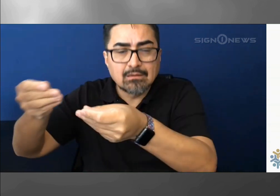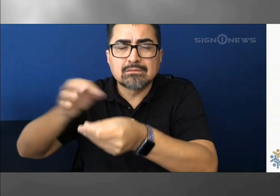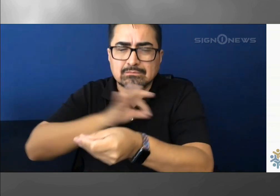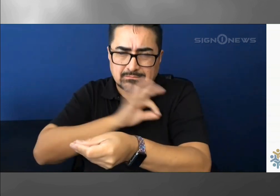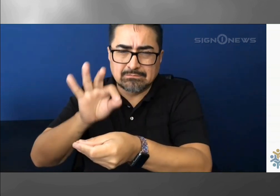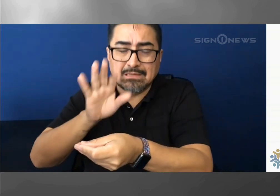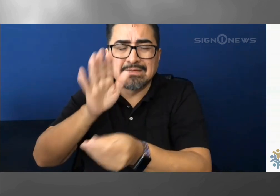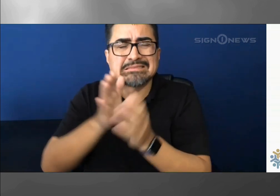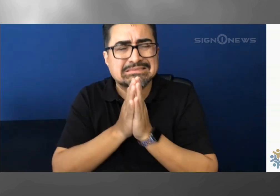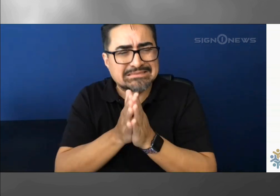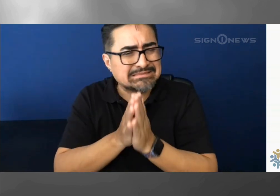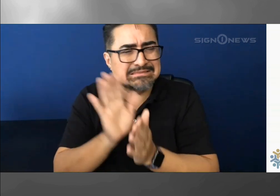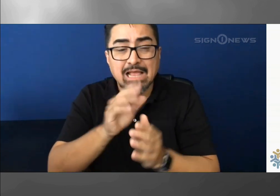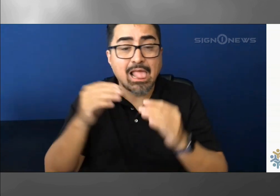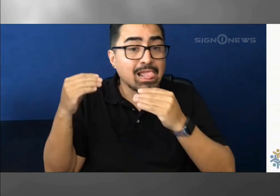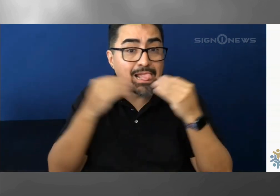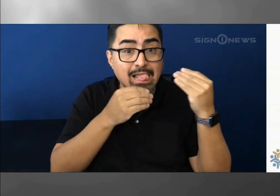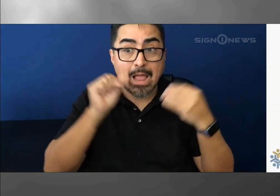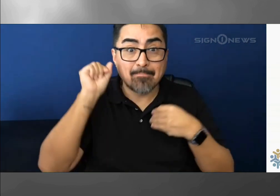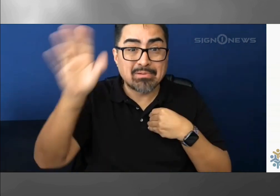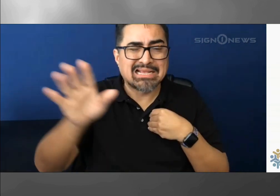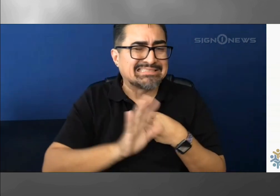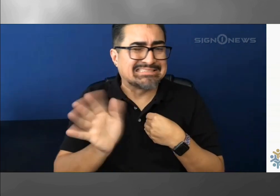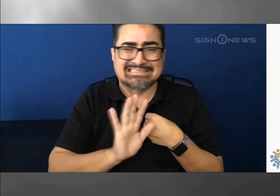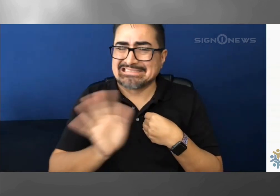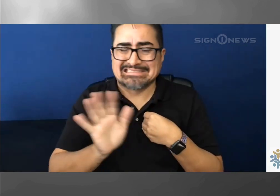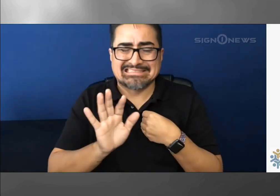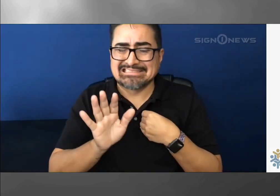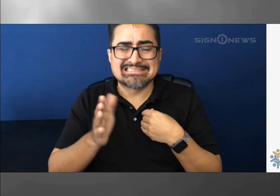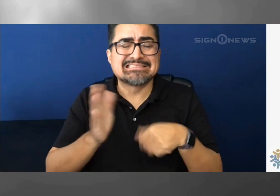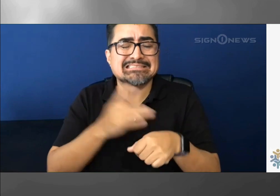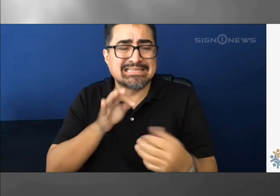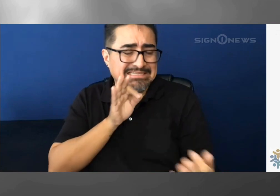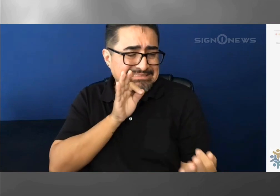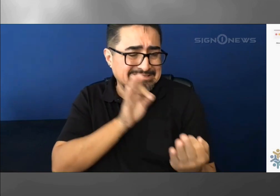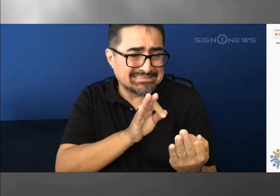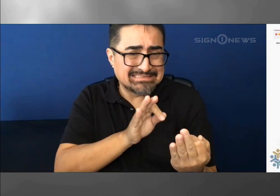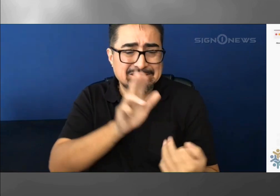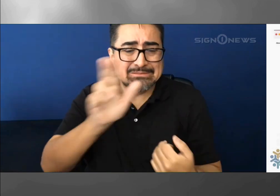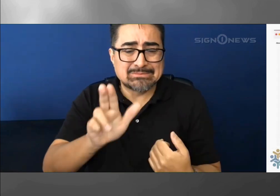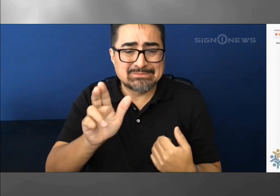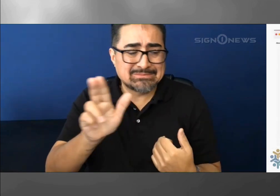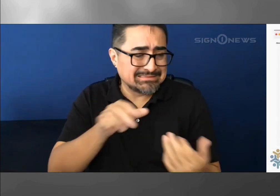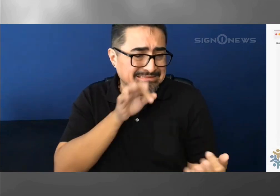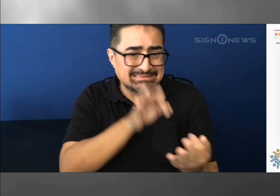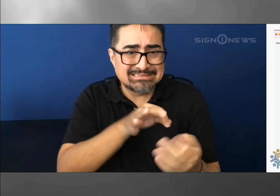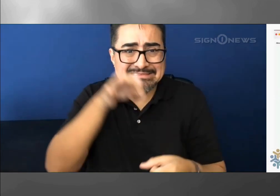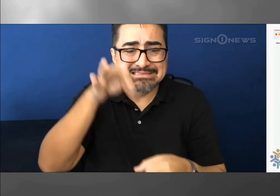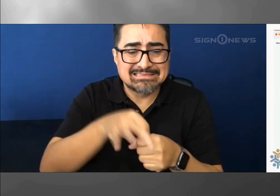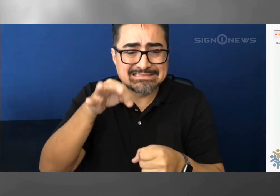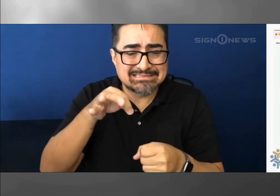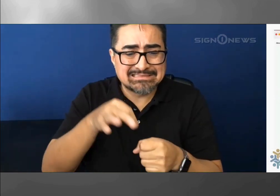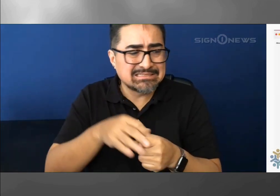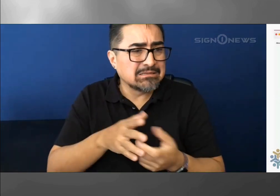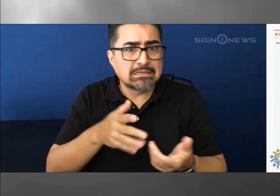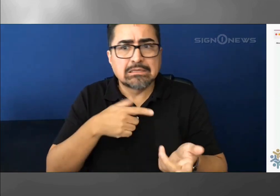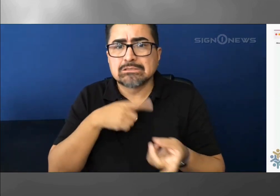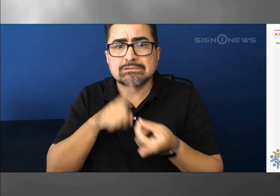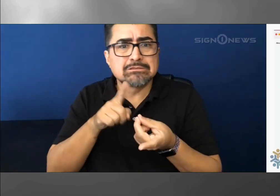put your signature, your address, and the name of the county where you live. With